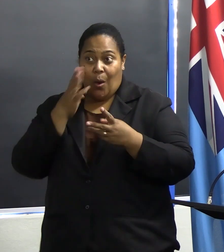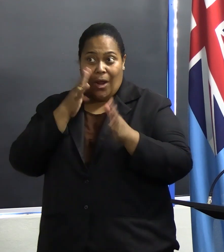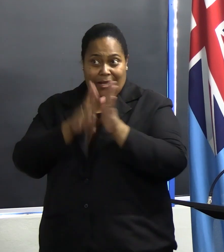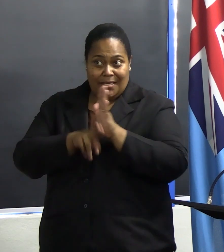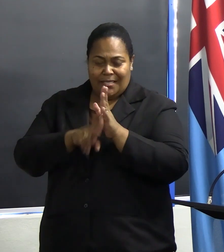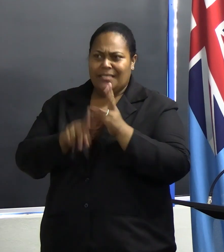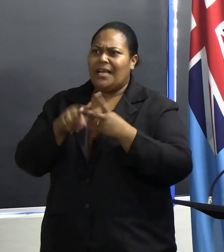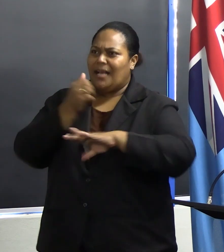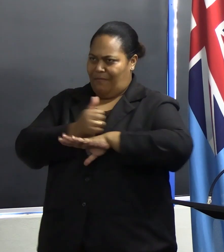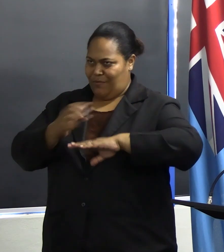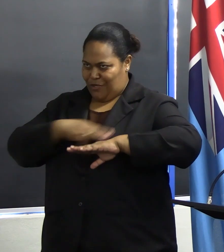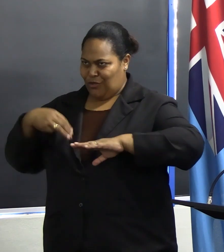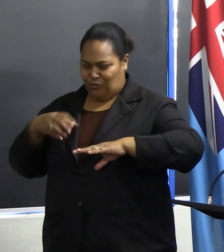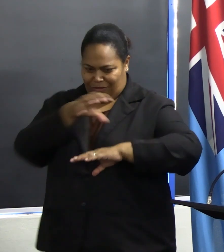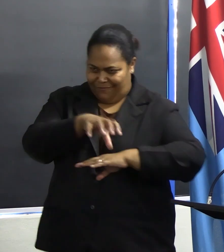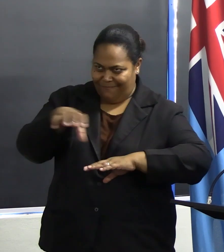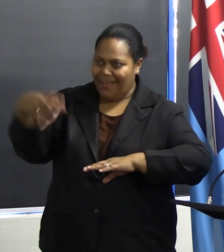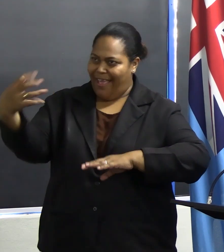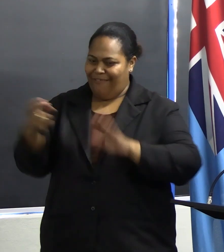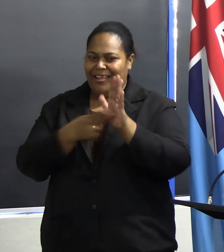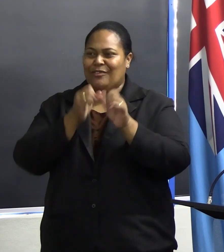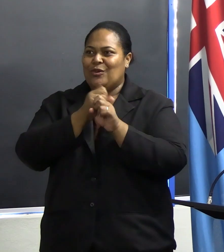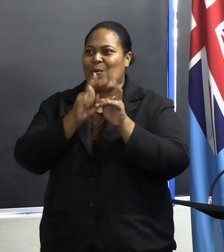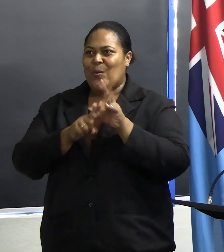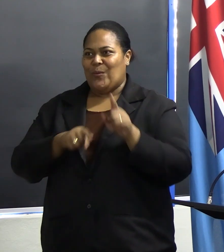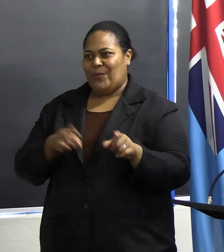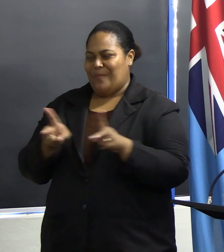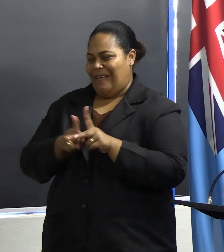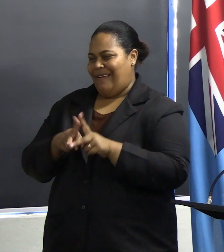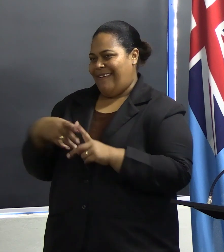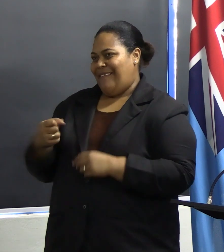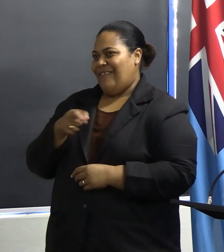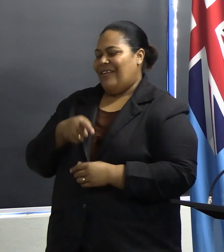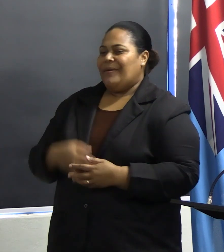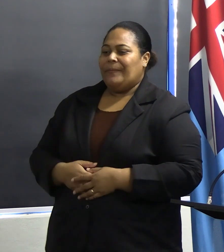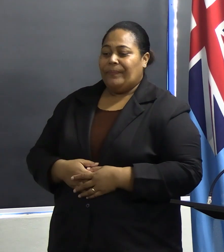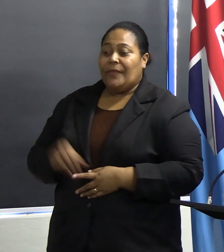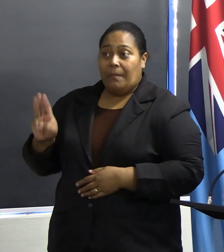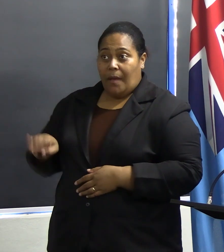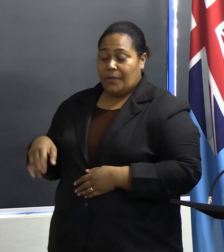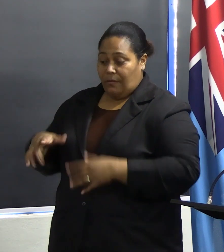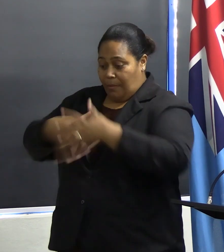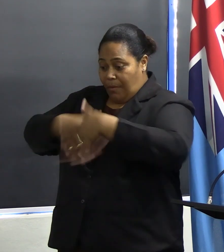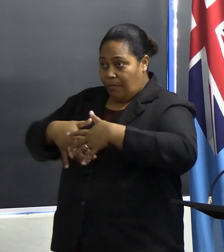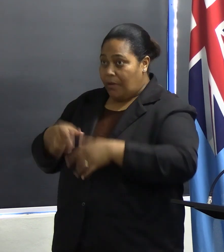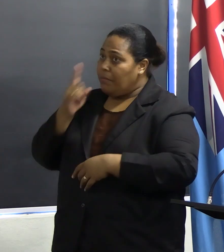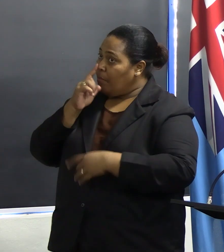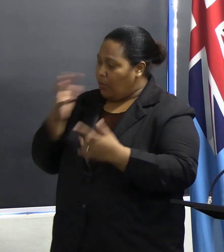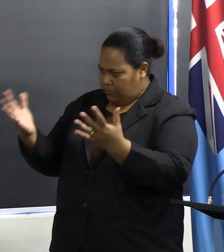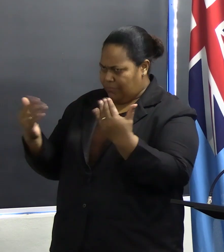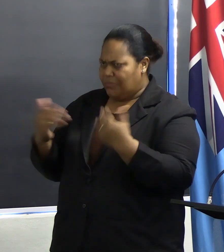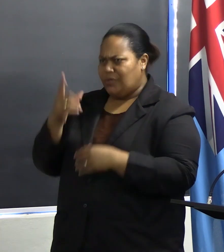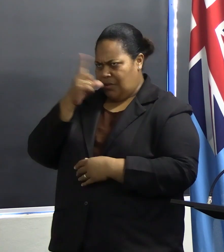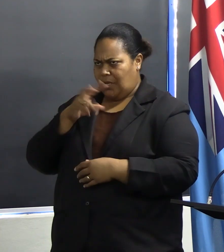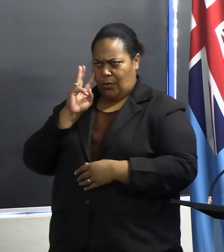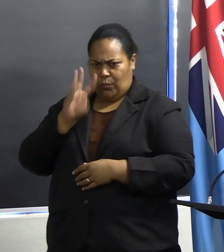by government ministries and non-government partners. Members of the public will also get a chance to witness some of